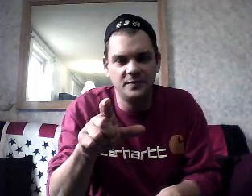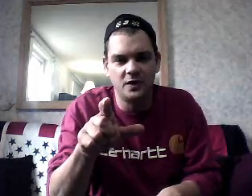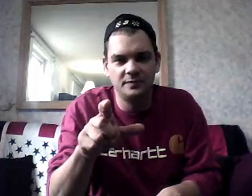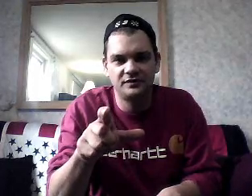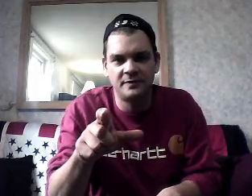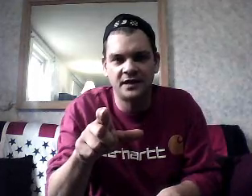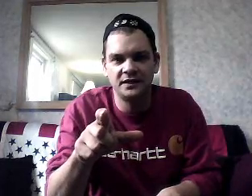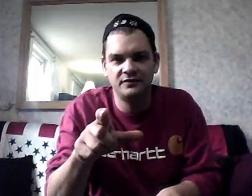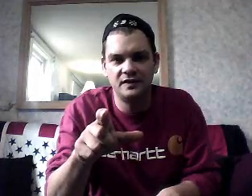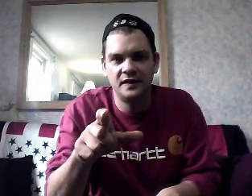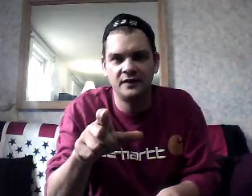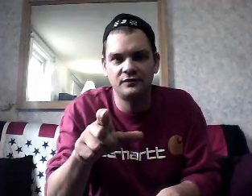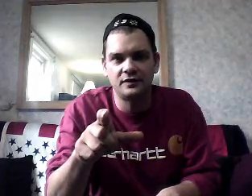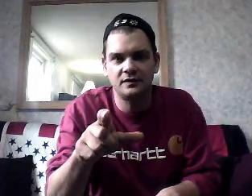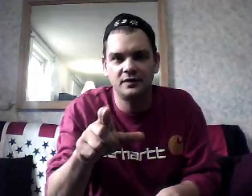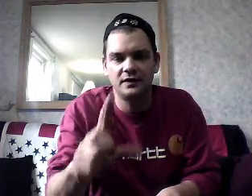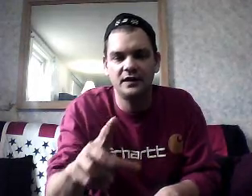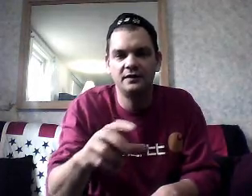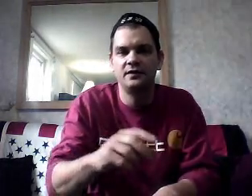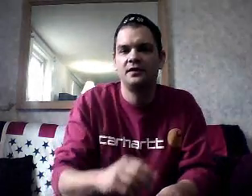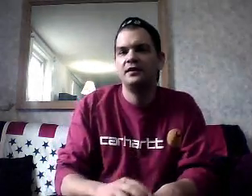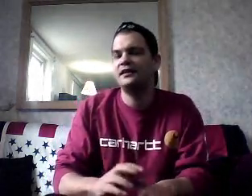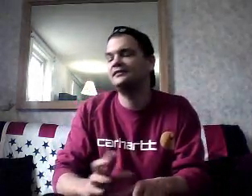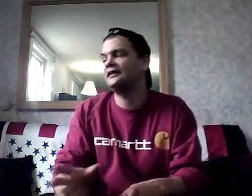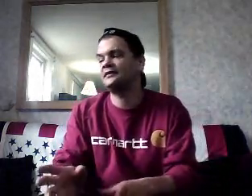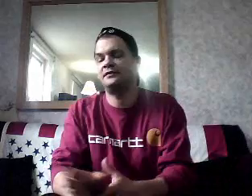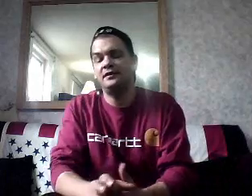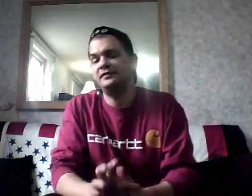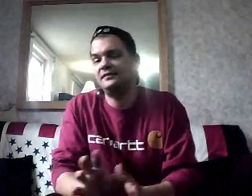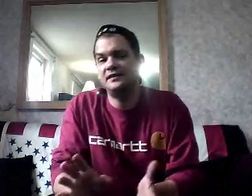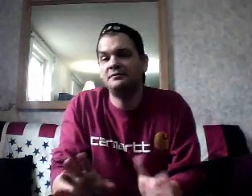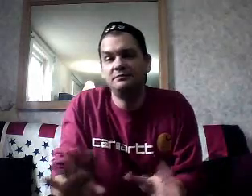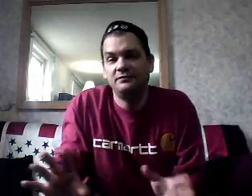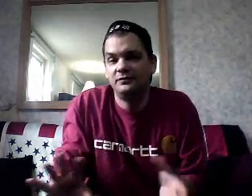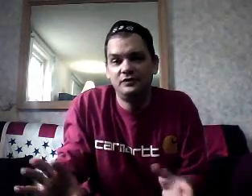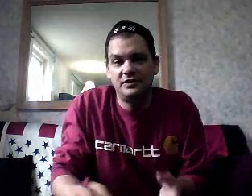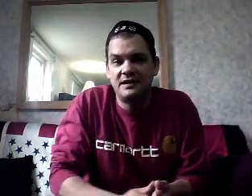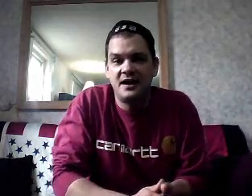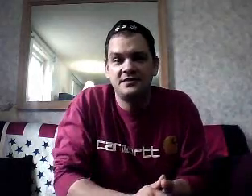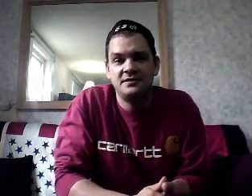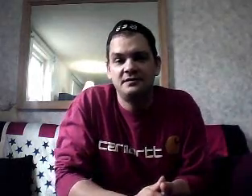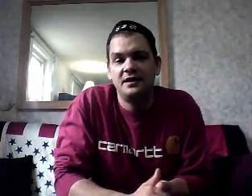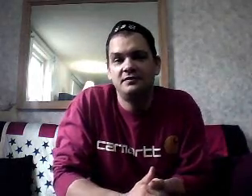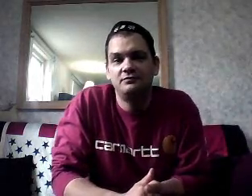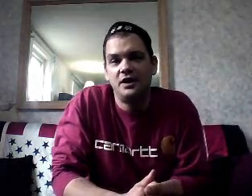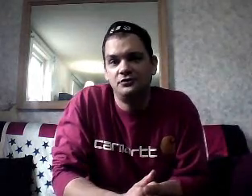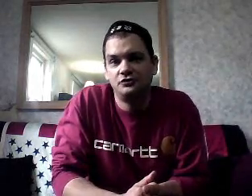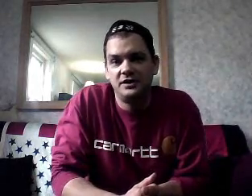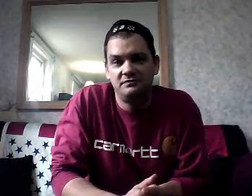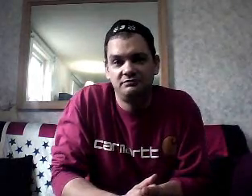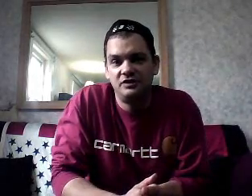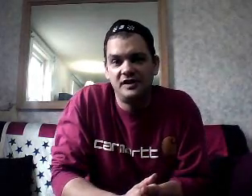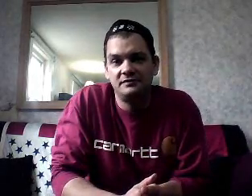keep going, because I'm not going to give you the answer, all right? They didn't sit around and drink tea,